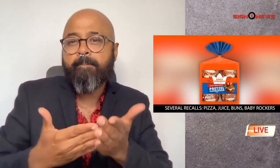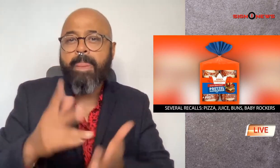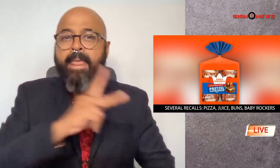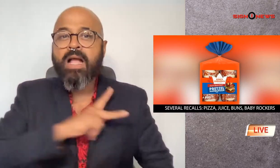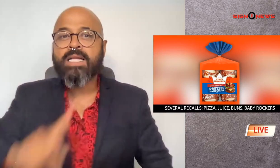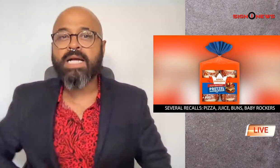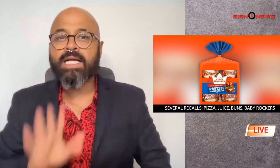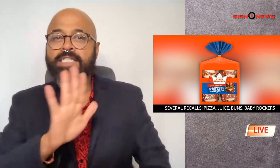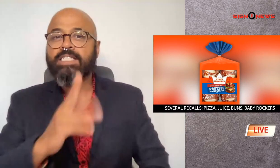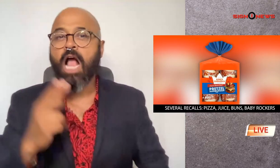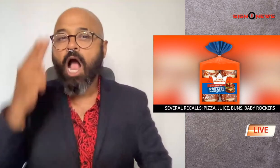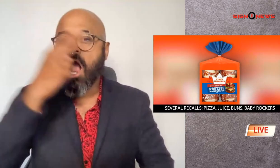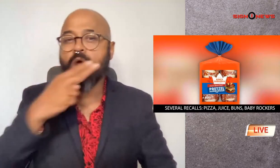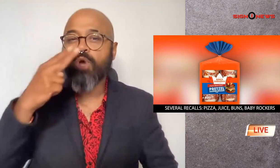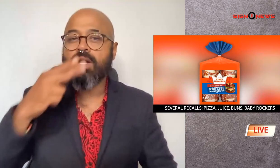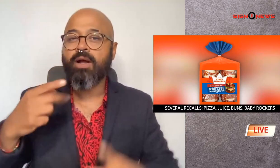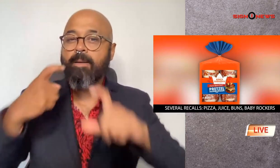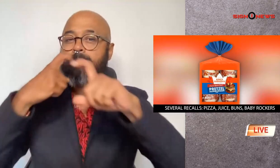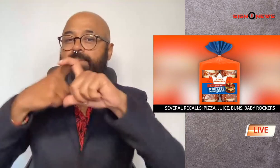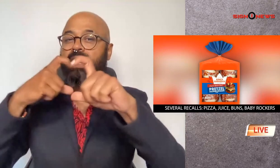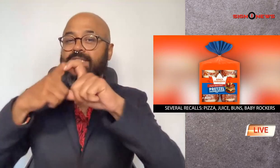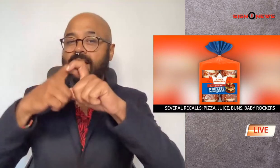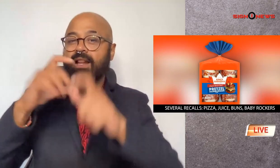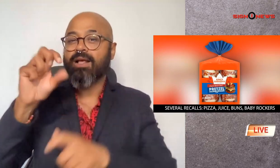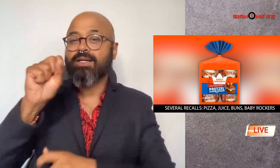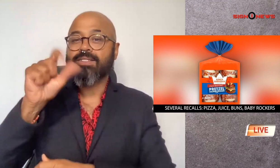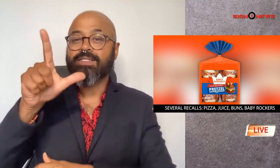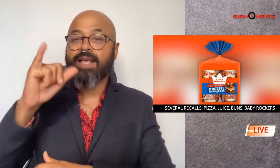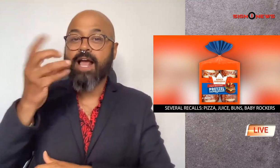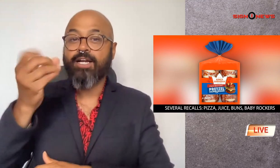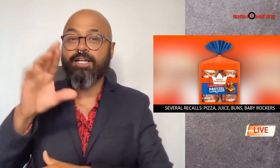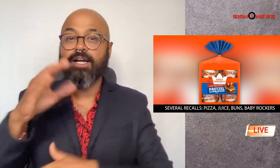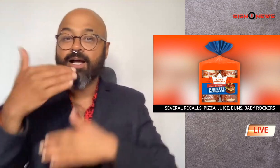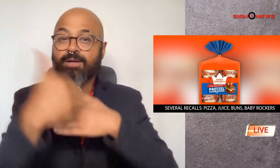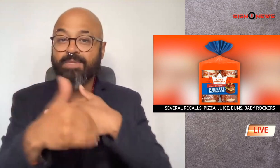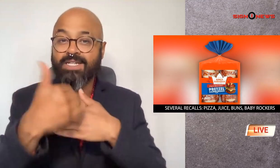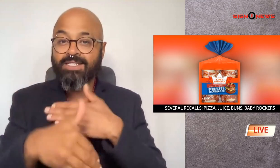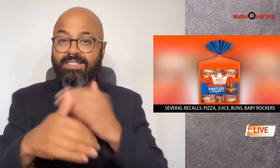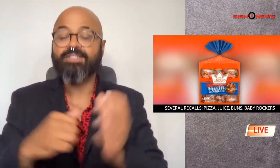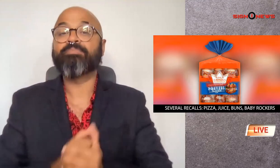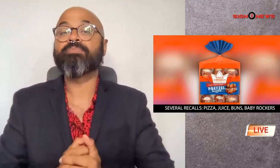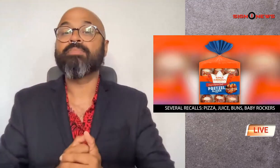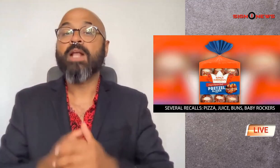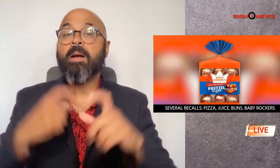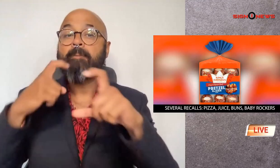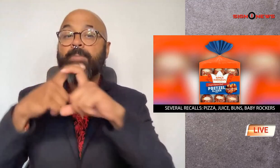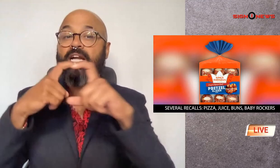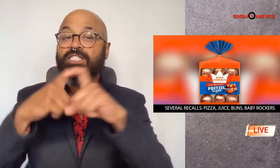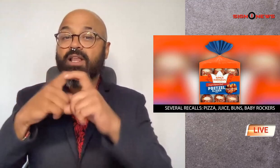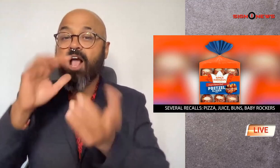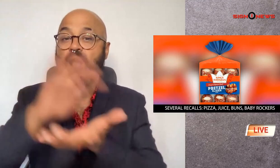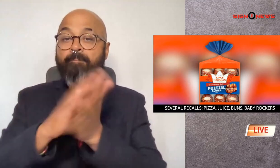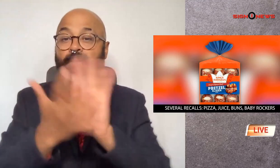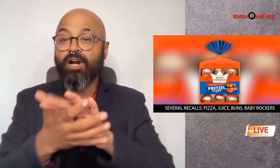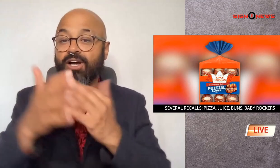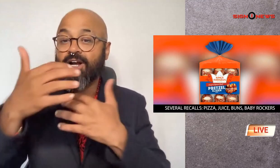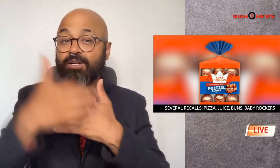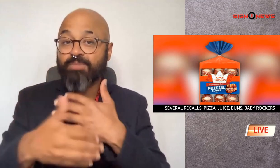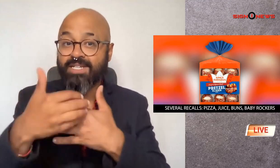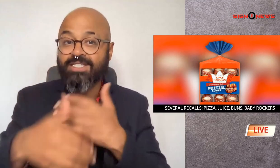next if you have some of kings hawaiians pretzel slider buns pretzel hamburger